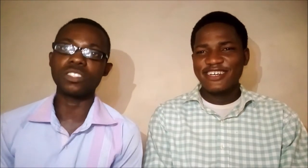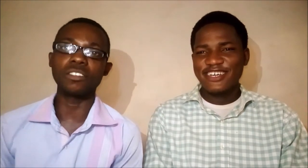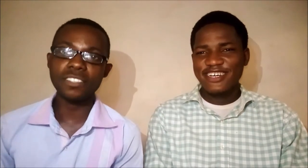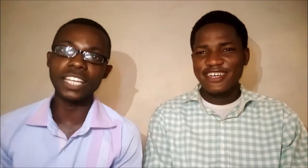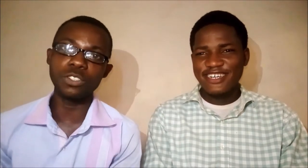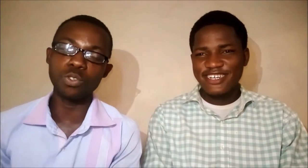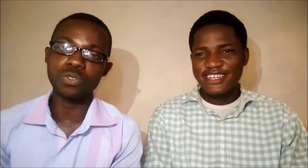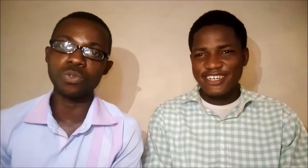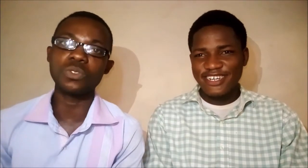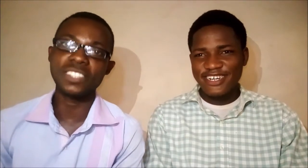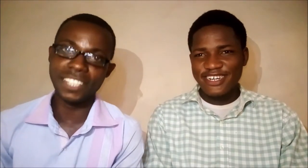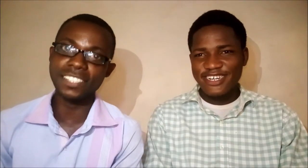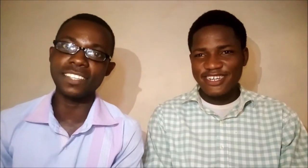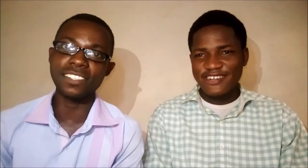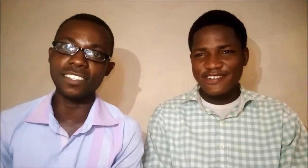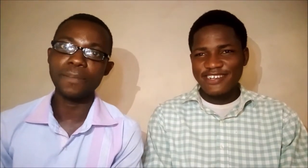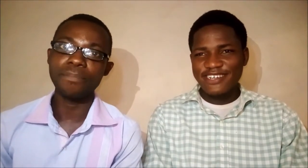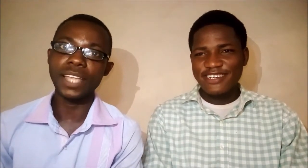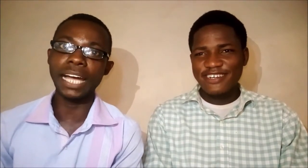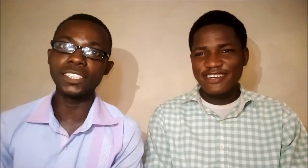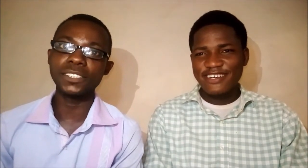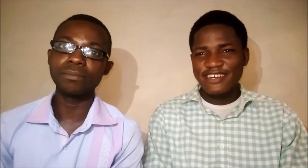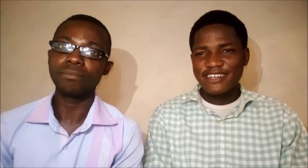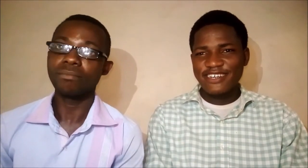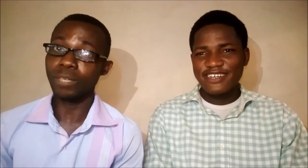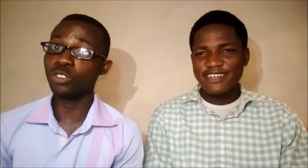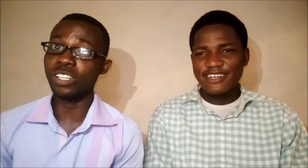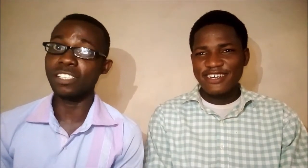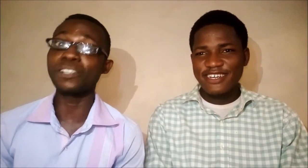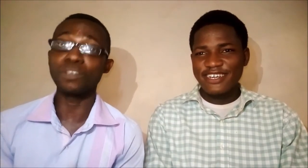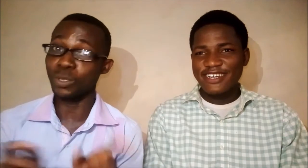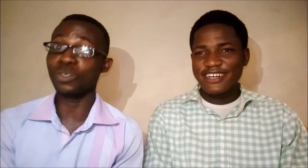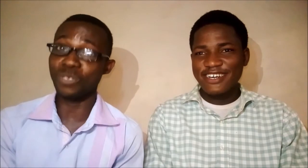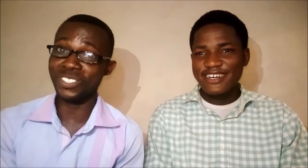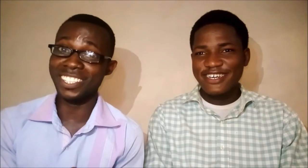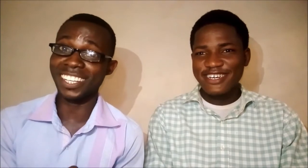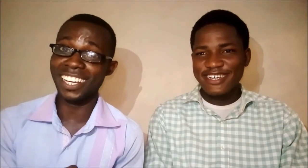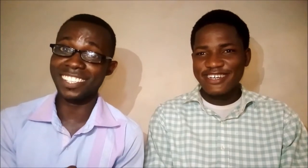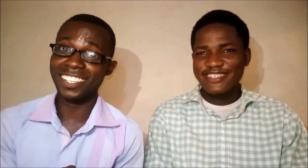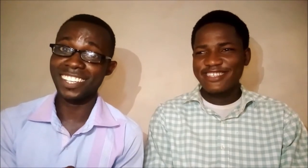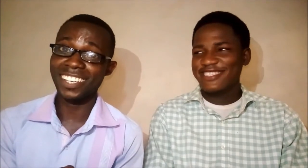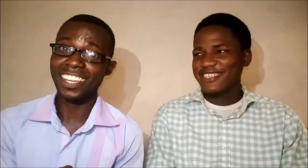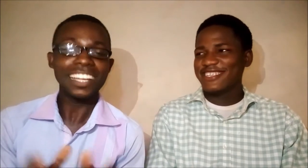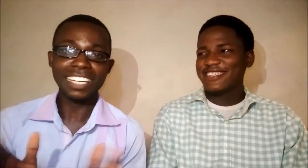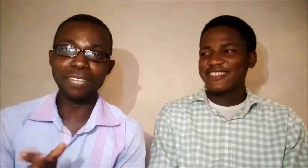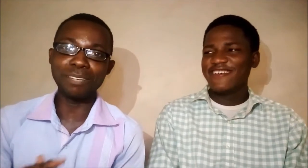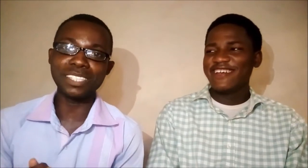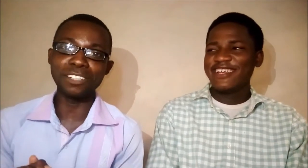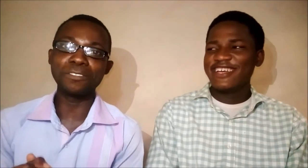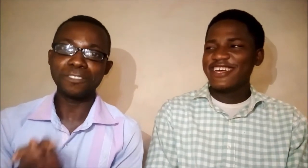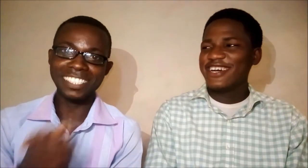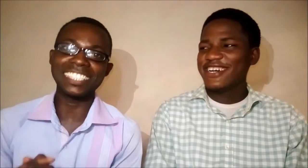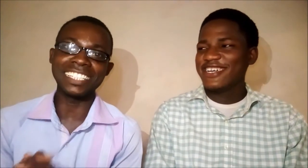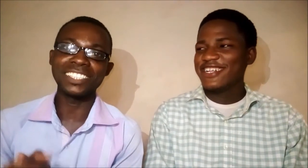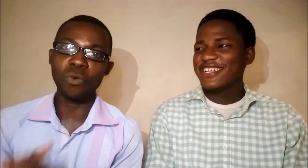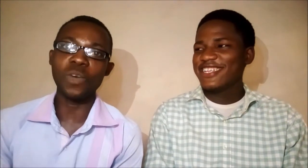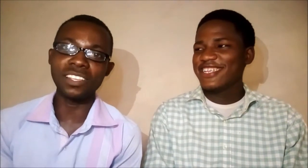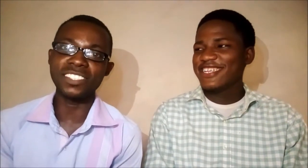yourself signing those two sentences. And make sure it's different from the ones you use in the class. Keep themselves tea Wednesday.